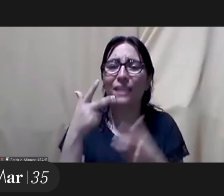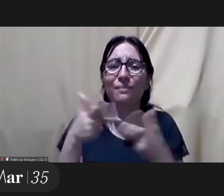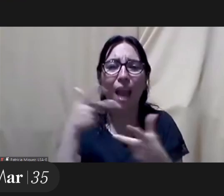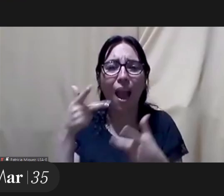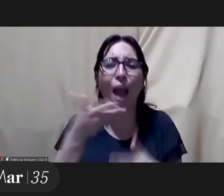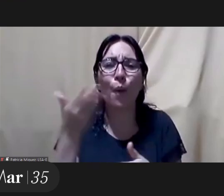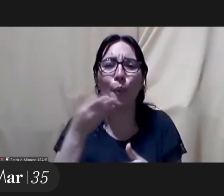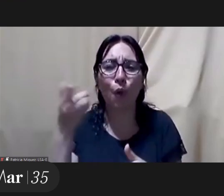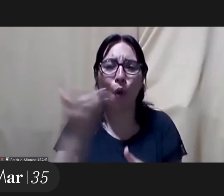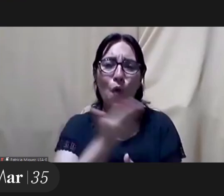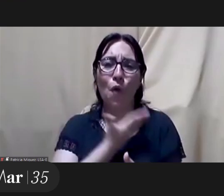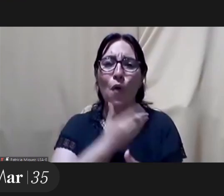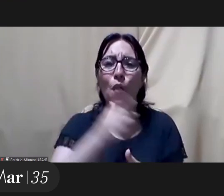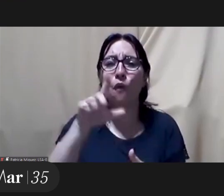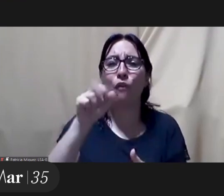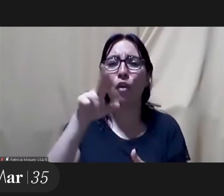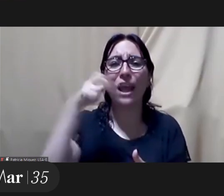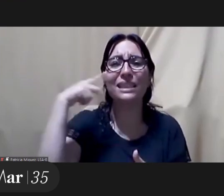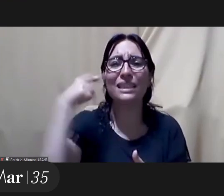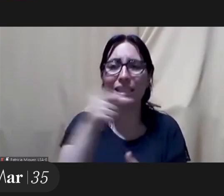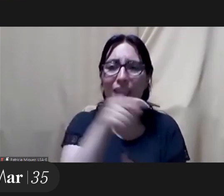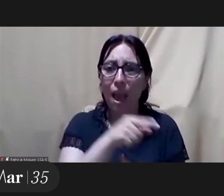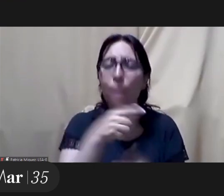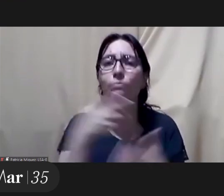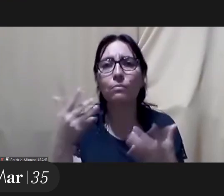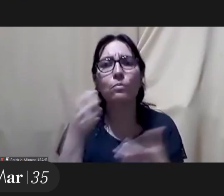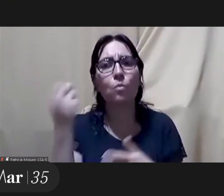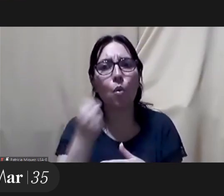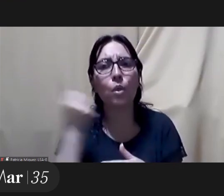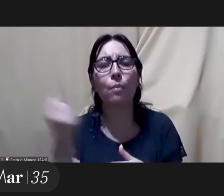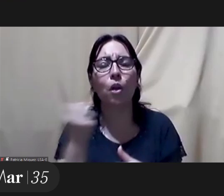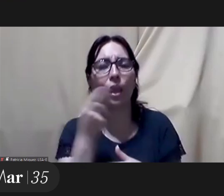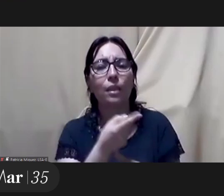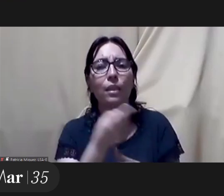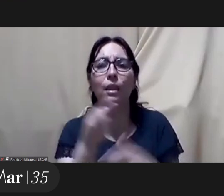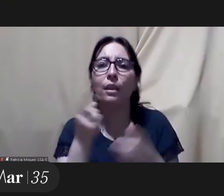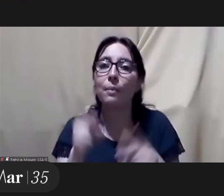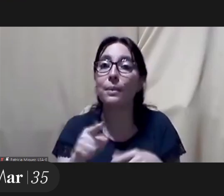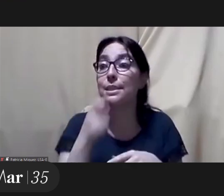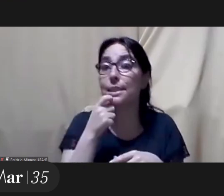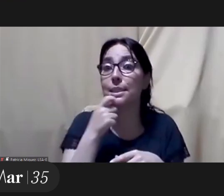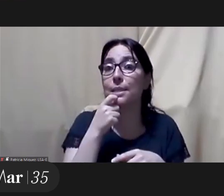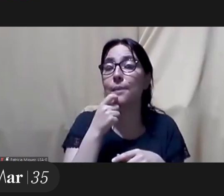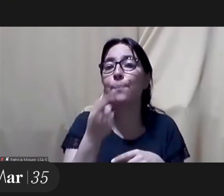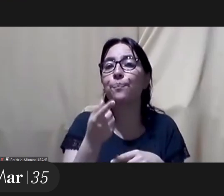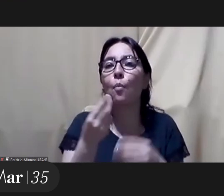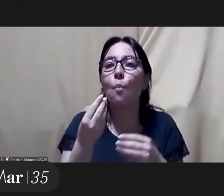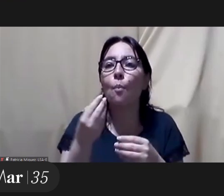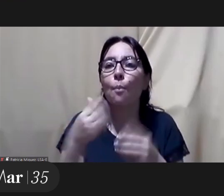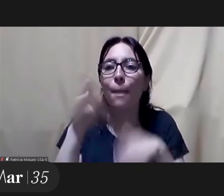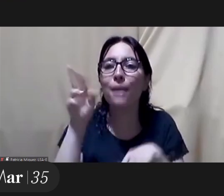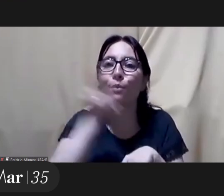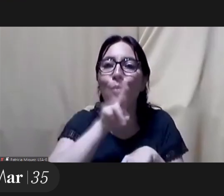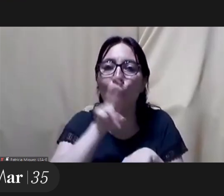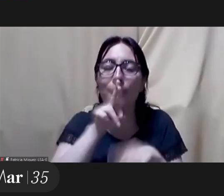listening to florencia was very interesting i think that references are everything we will have more women